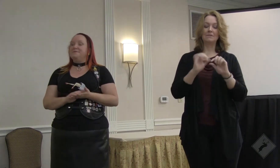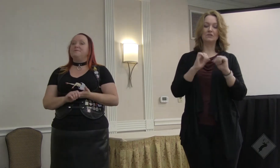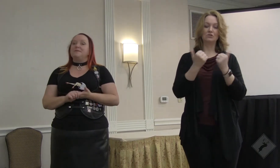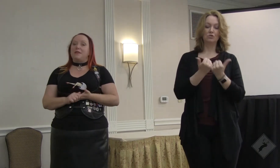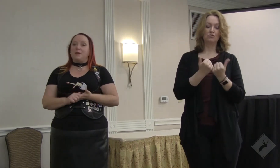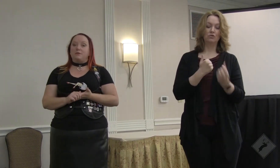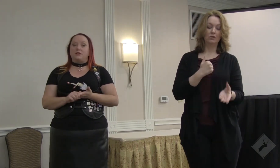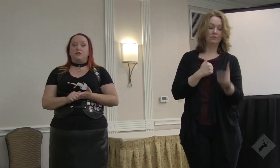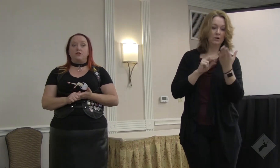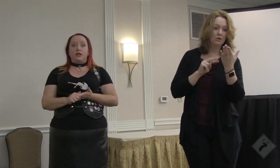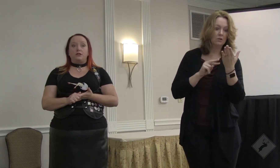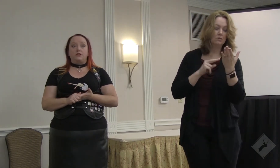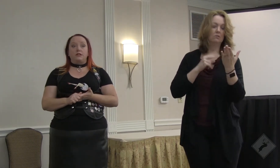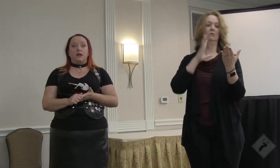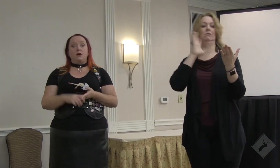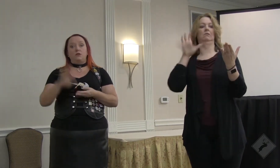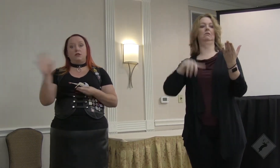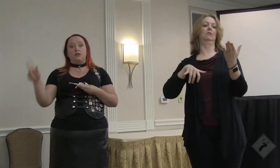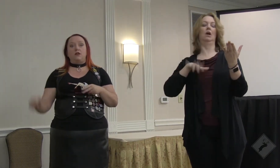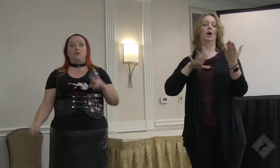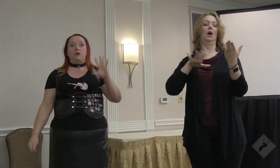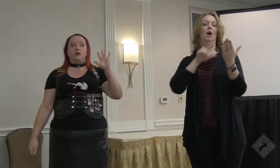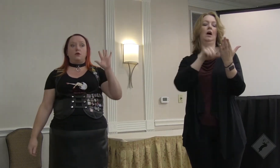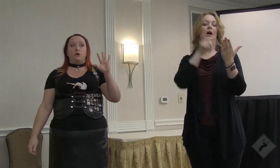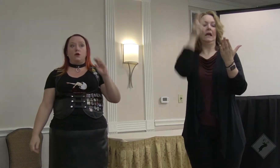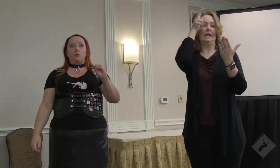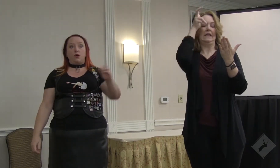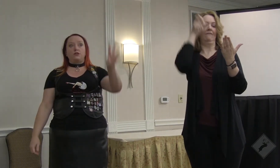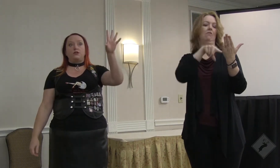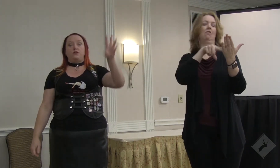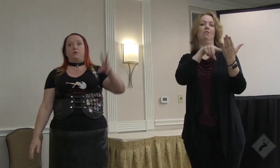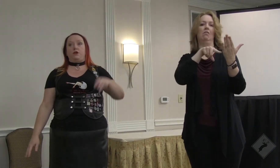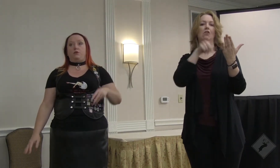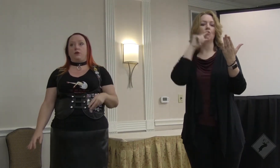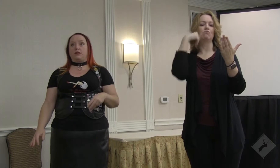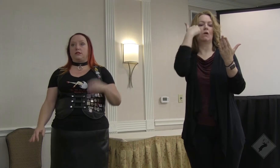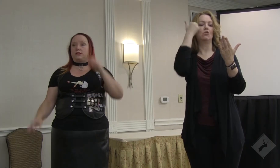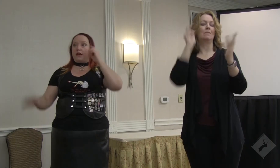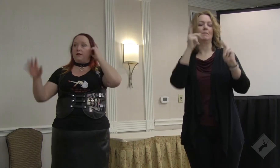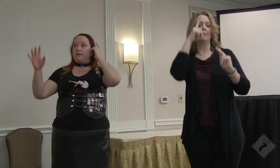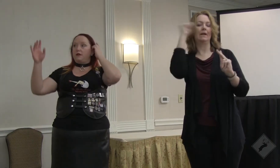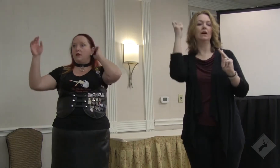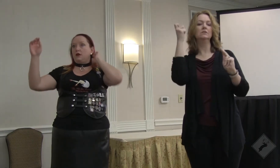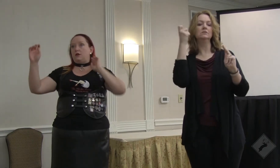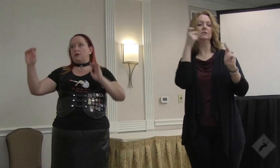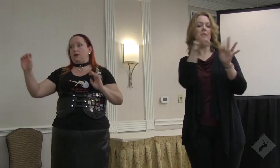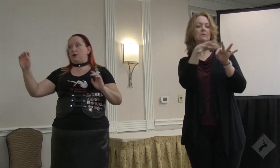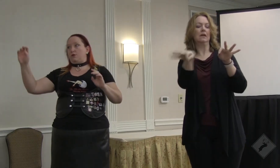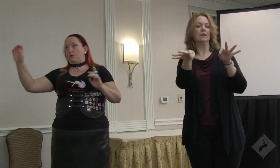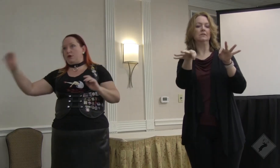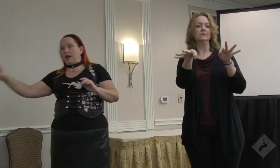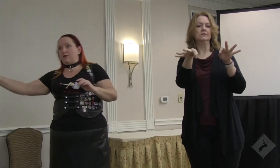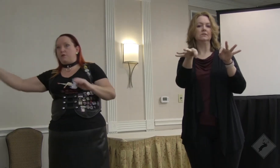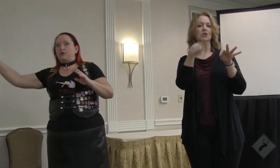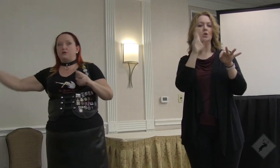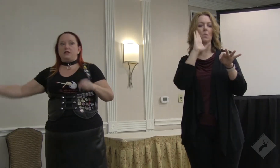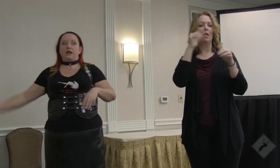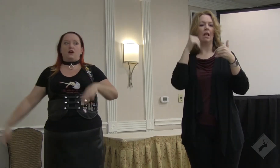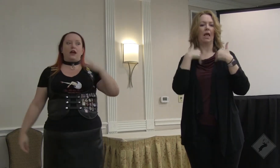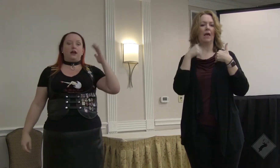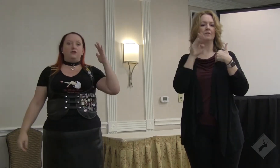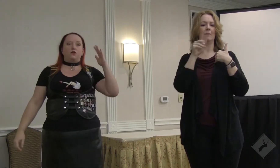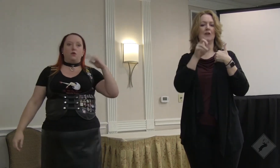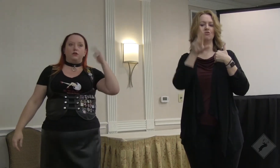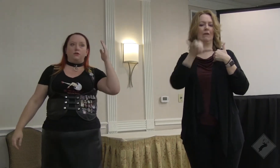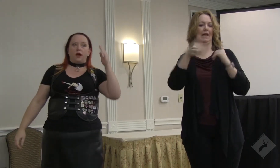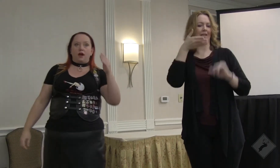and the Baptist Association said, oh, this is evil, and you're prostituting people because it says, you know, you're going to have debauchery